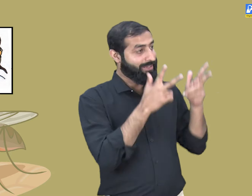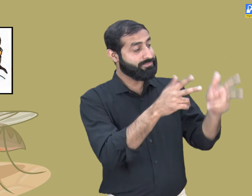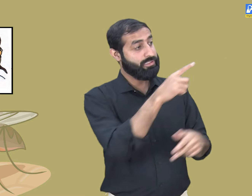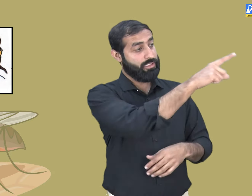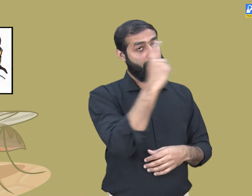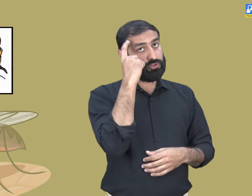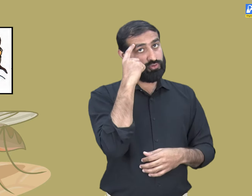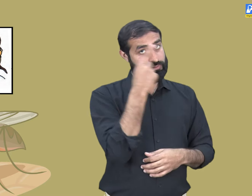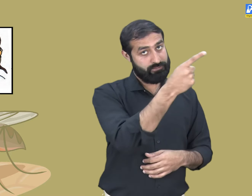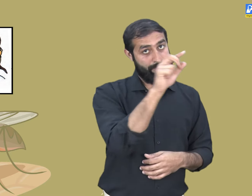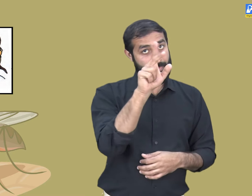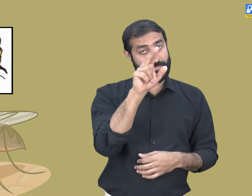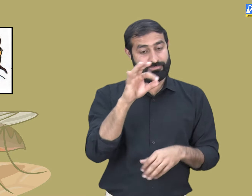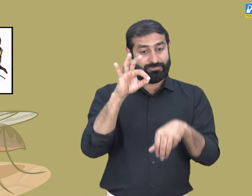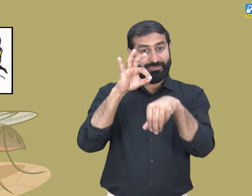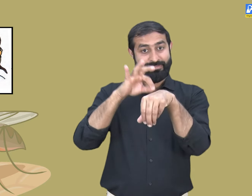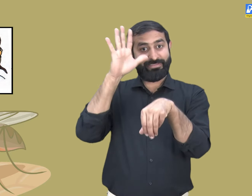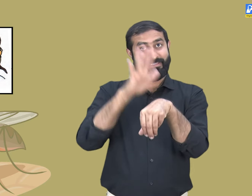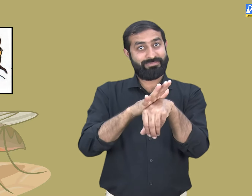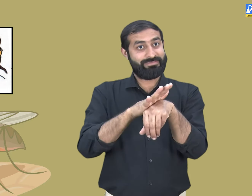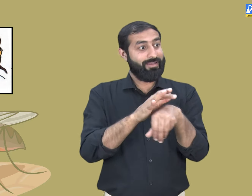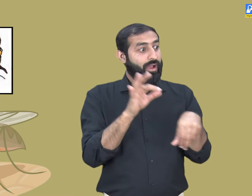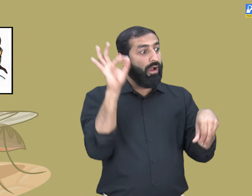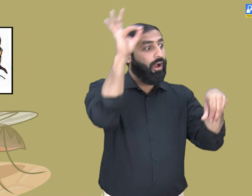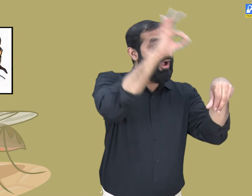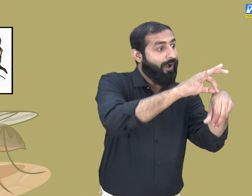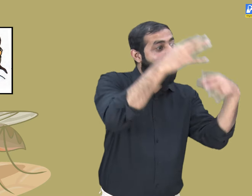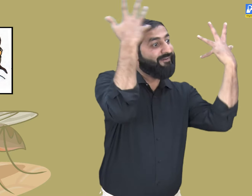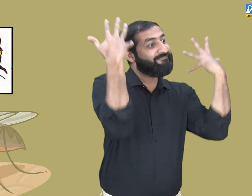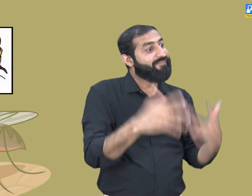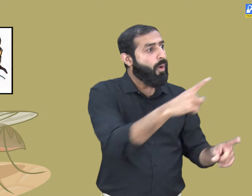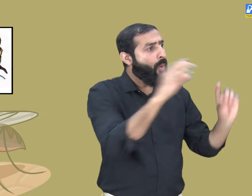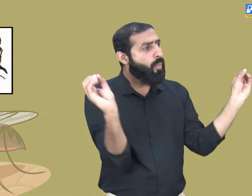Nancy said, Who says that every mosquito bite causes malaria?